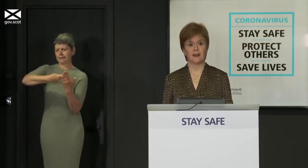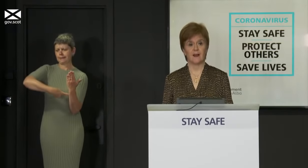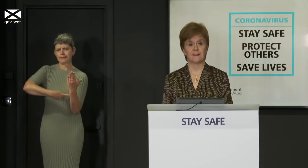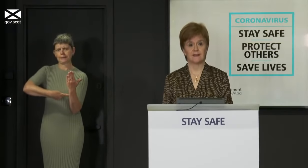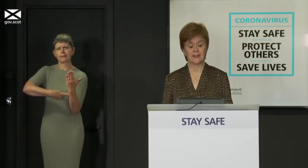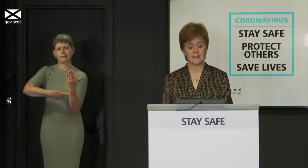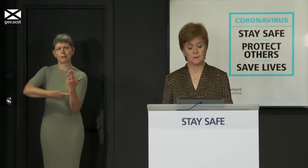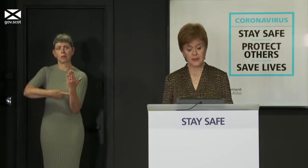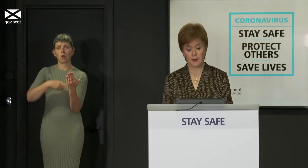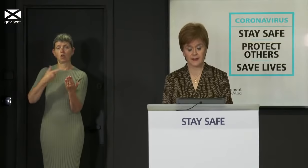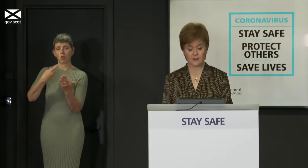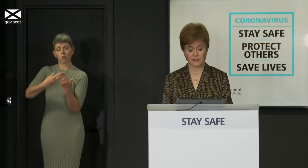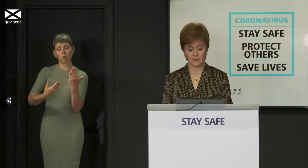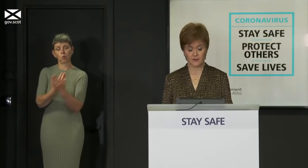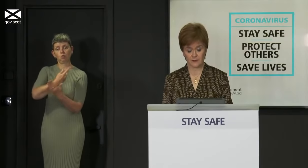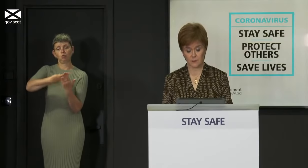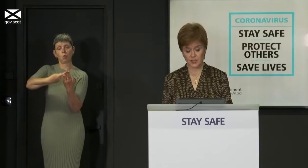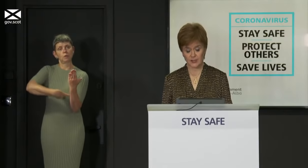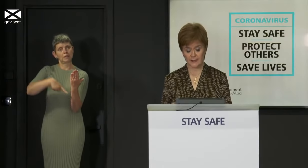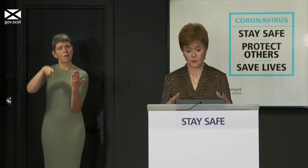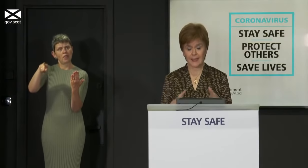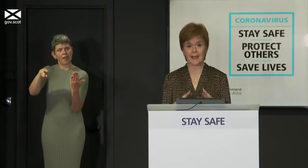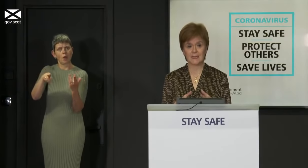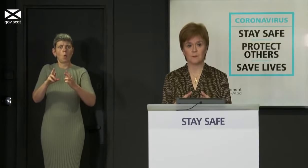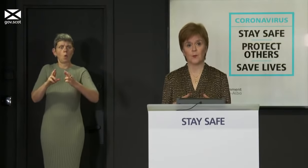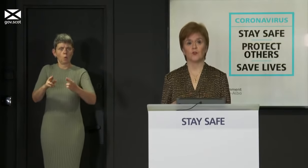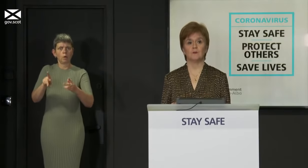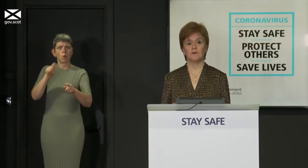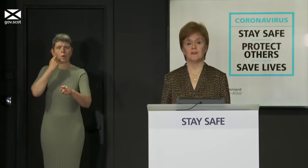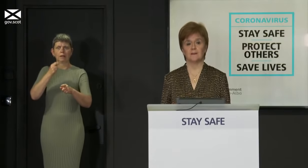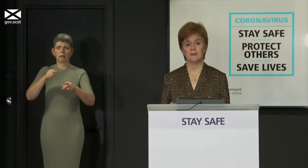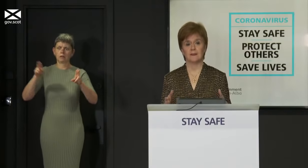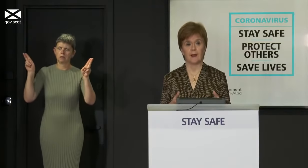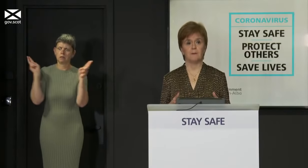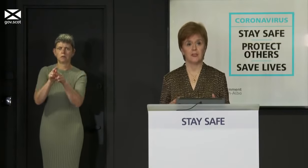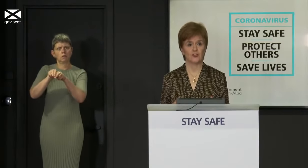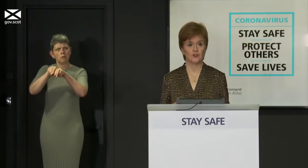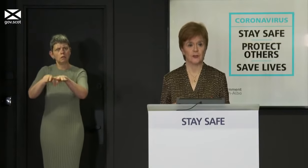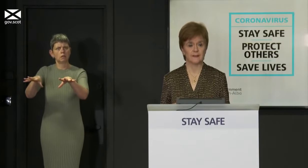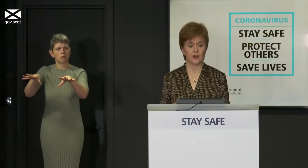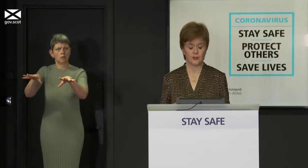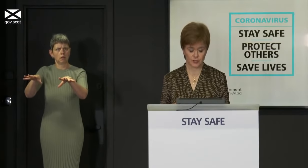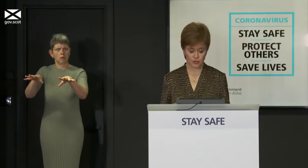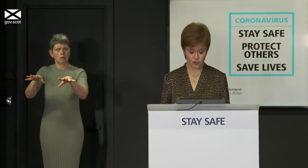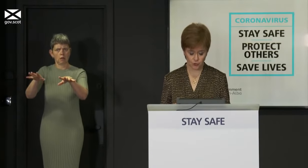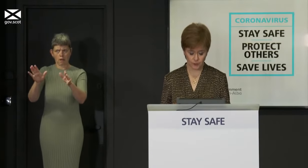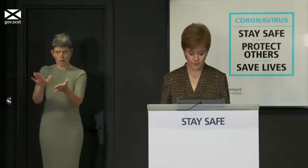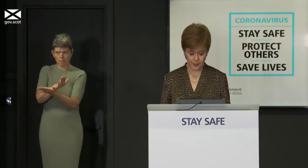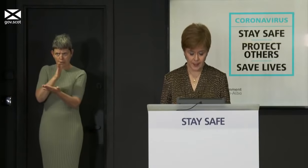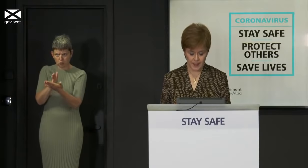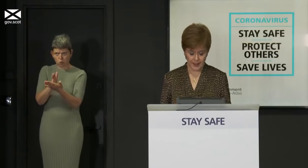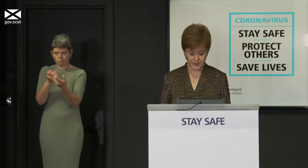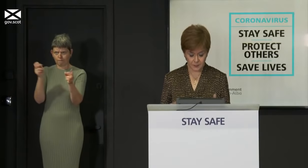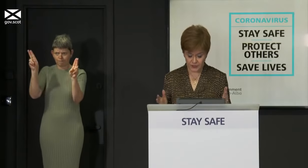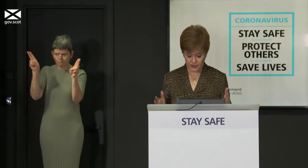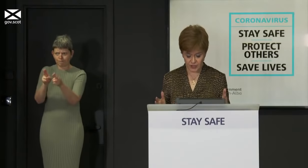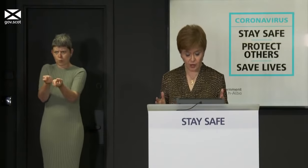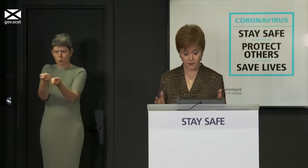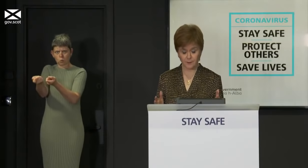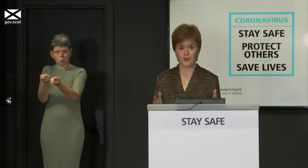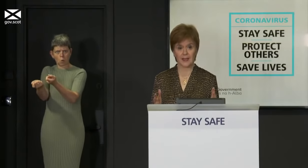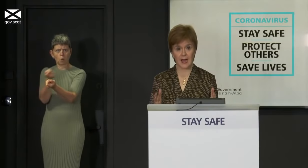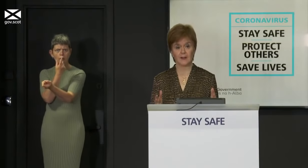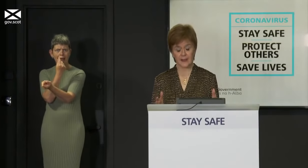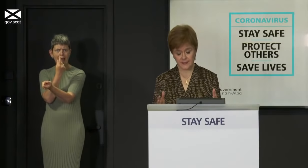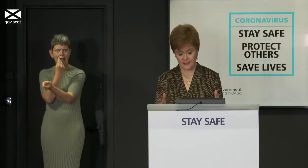restrictions are designed to minimise the risk of transmission as we get to the bottom of this incident and make sure it's under control. These measures